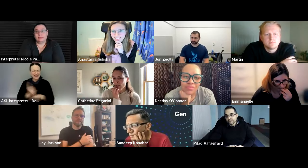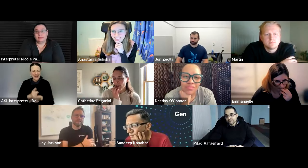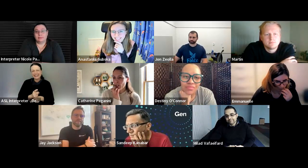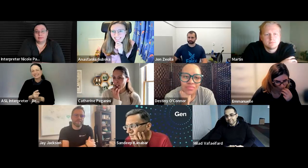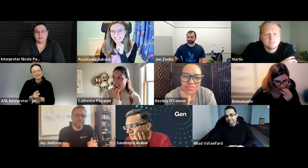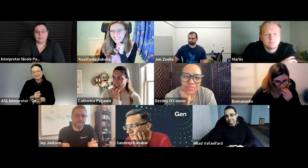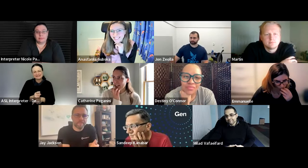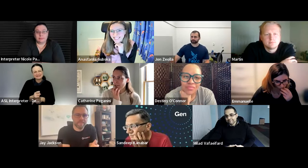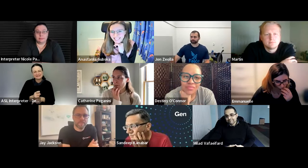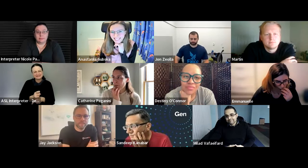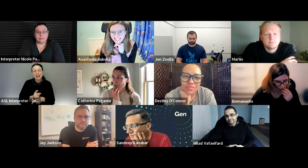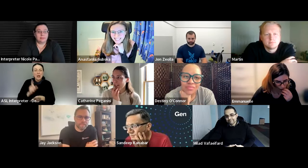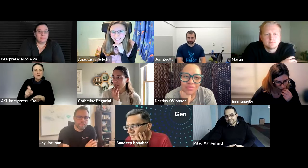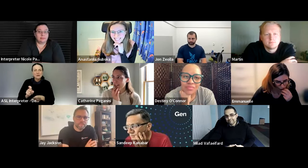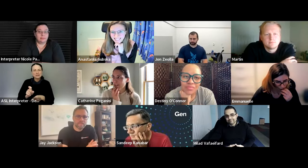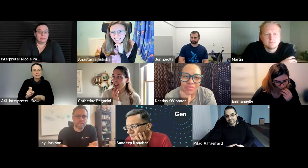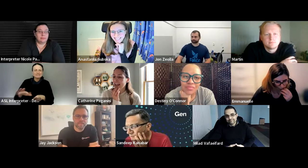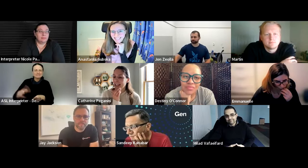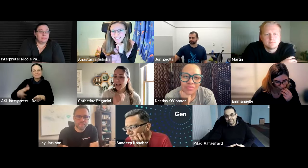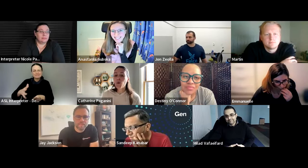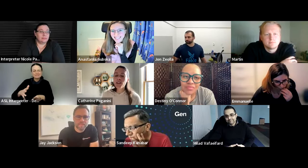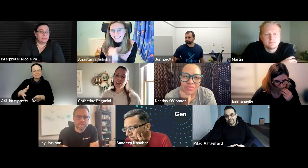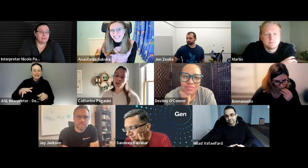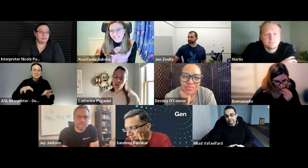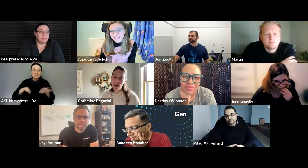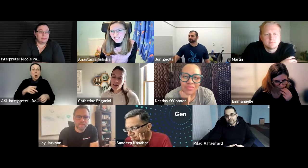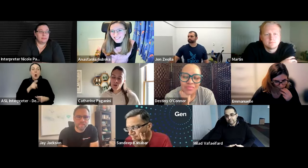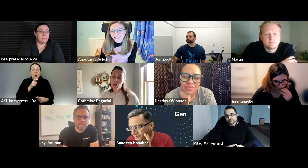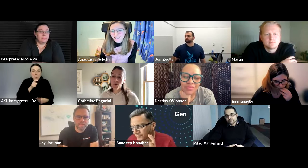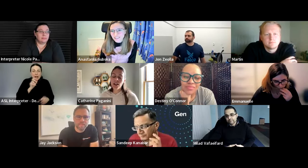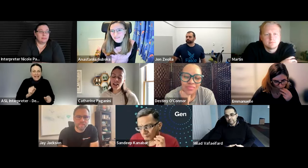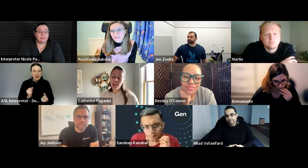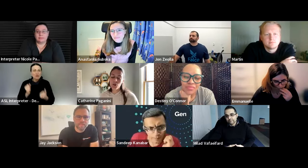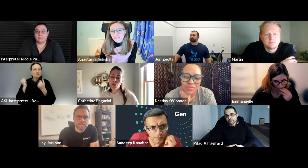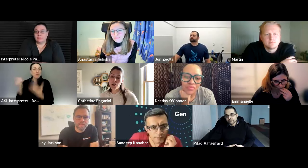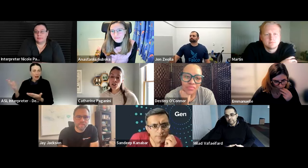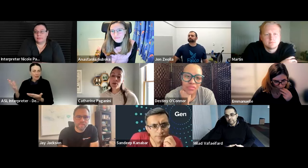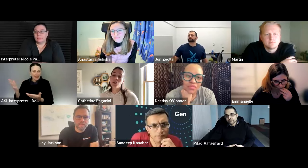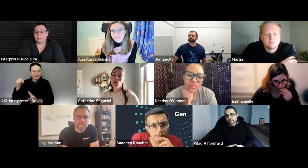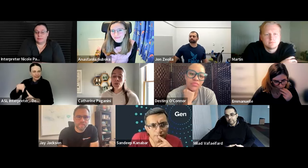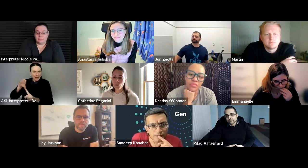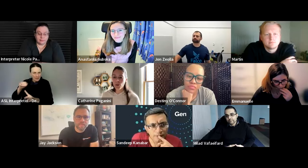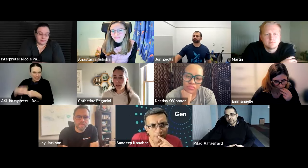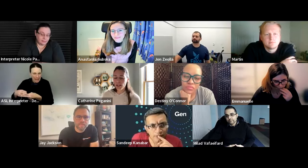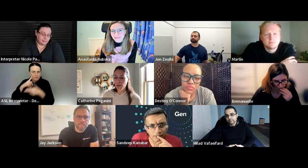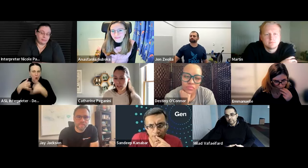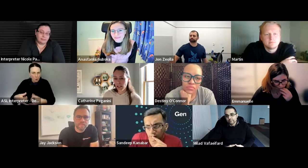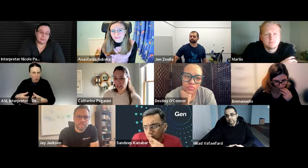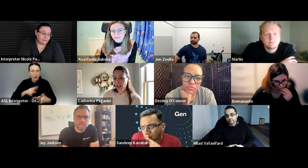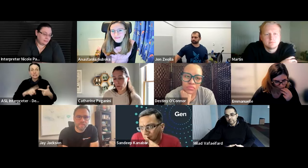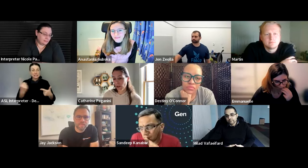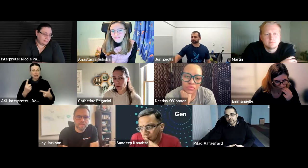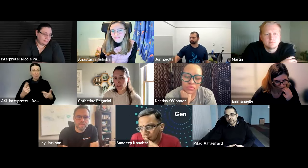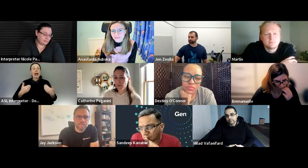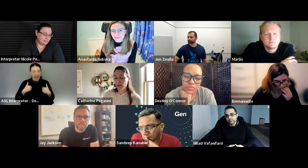so it we should kind of define like who is able to make those recommendations like those nominations maybe it should be someone with